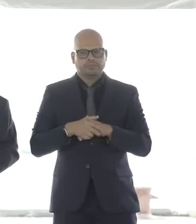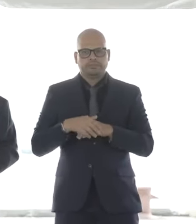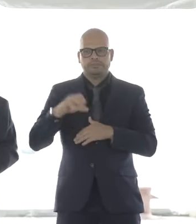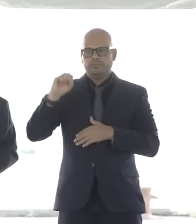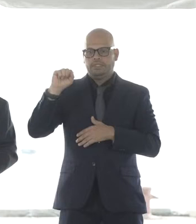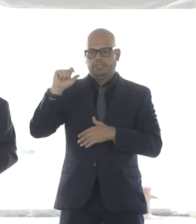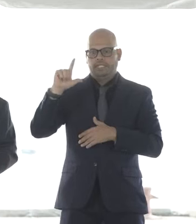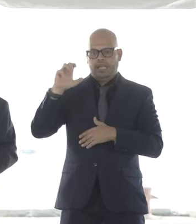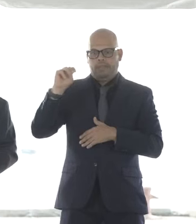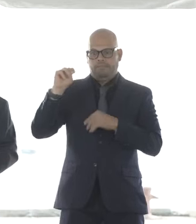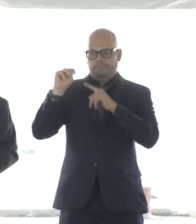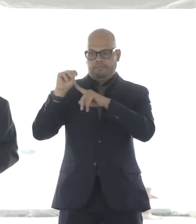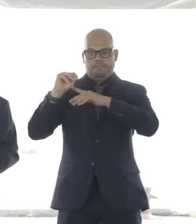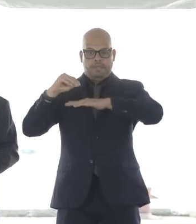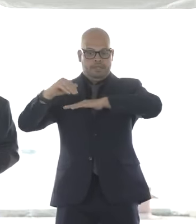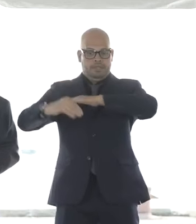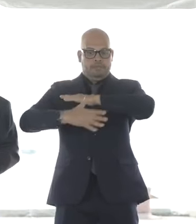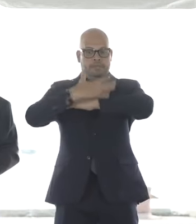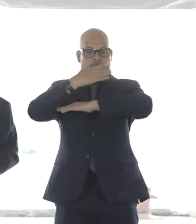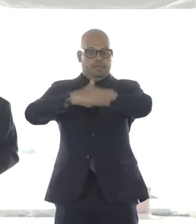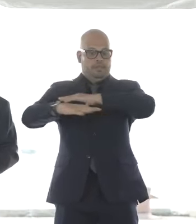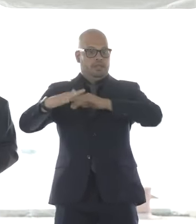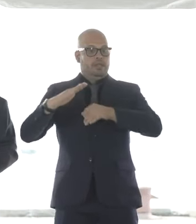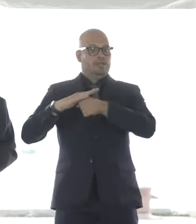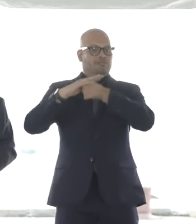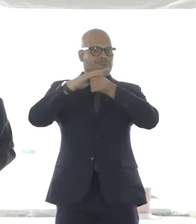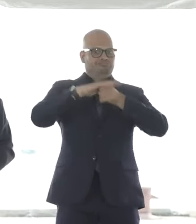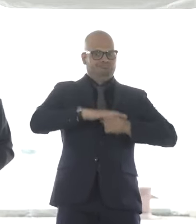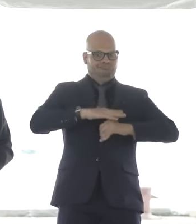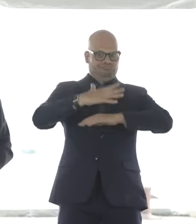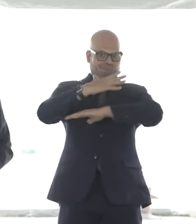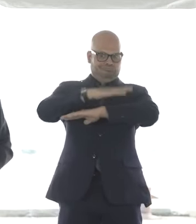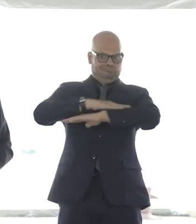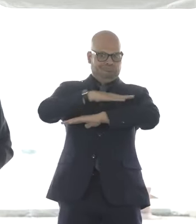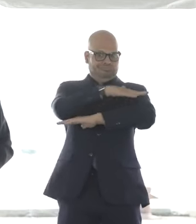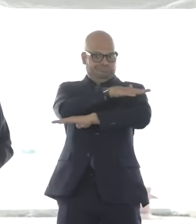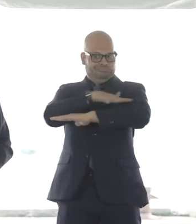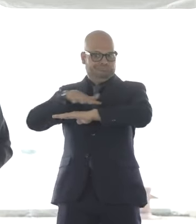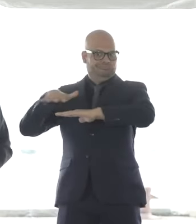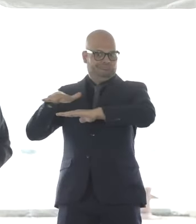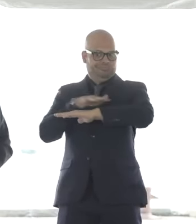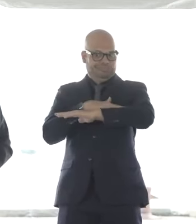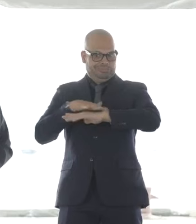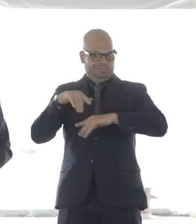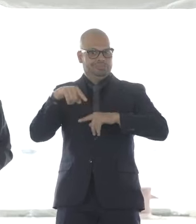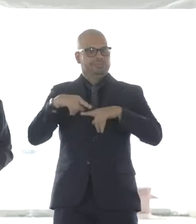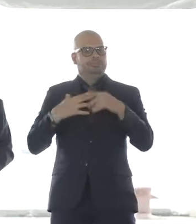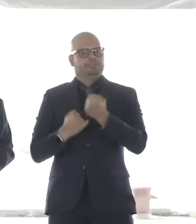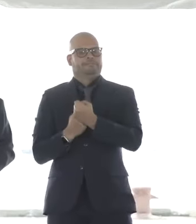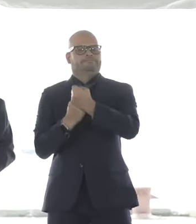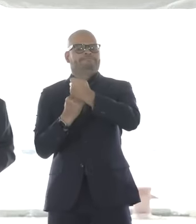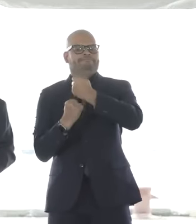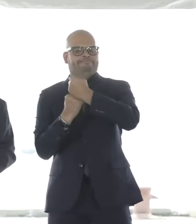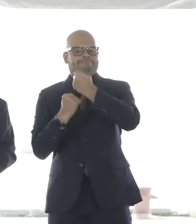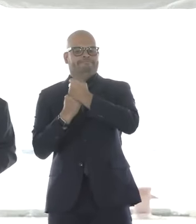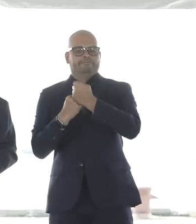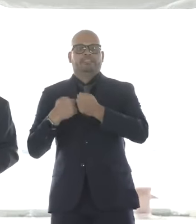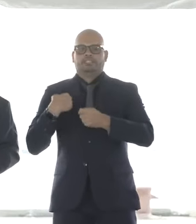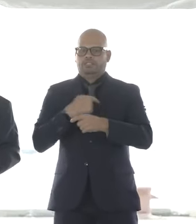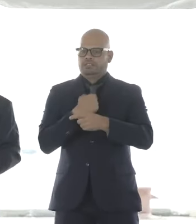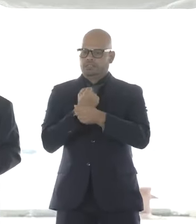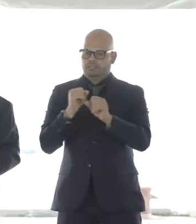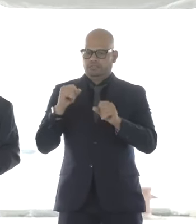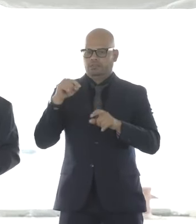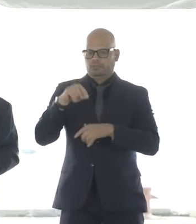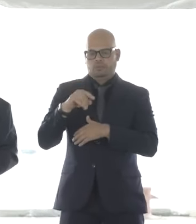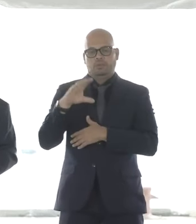the transition of the same site where for decades, mountains of coal were stored and burned into one that will make possible the clean